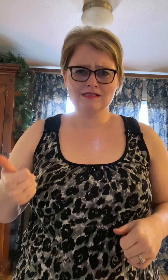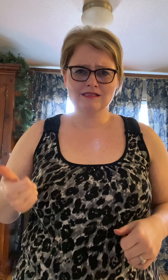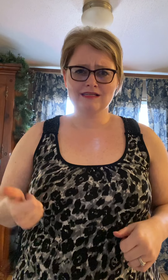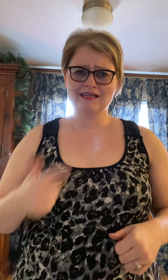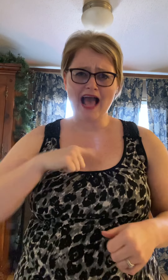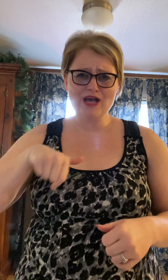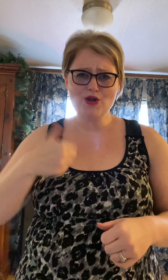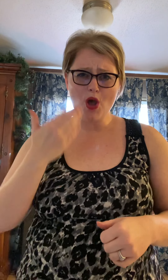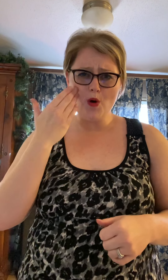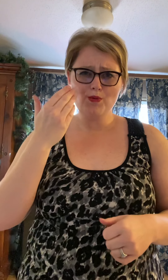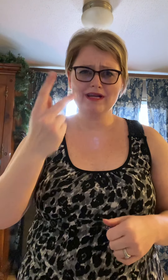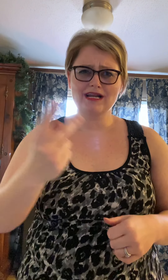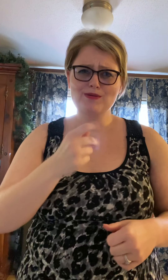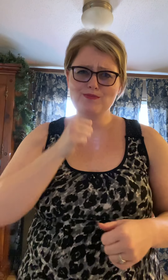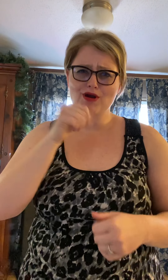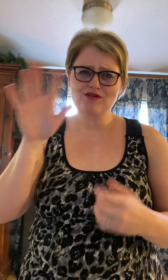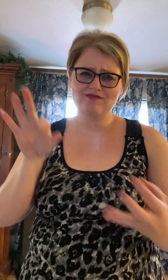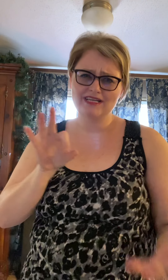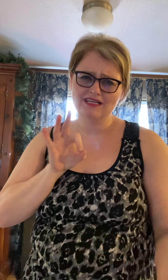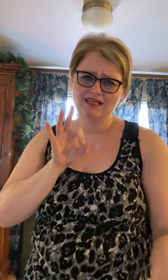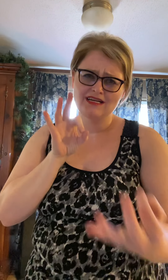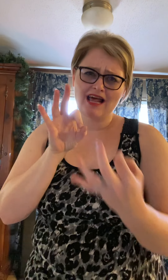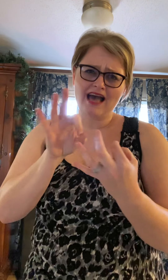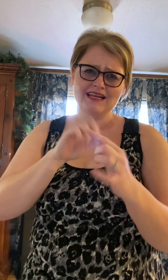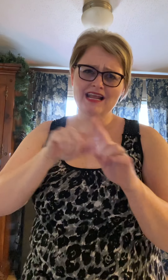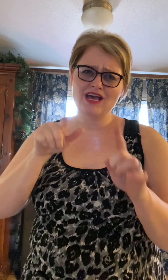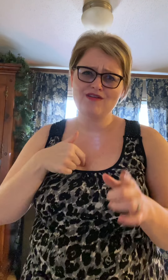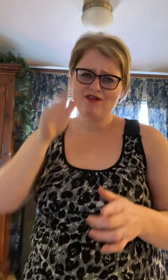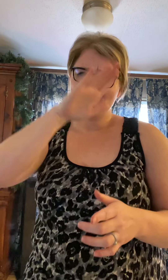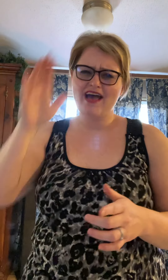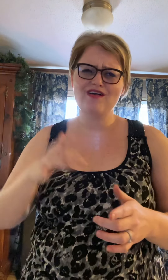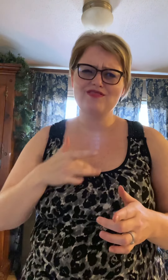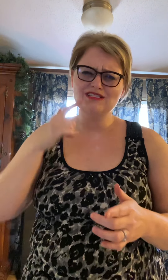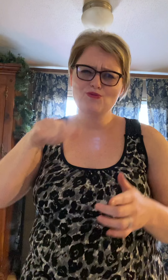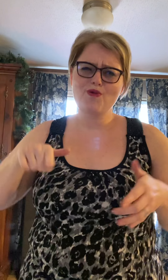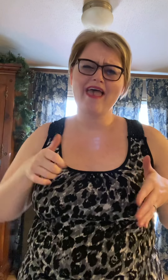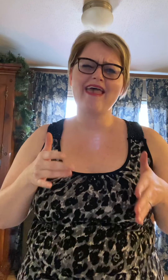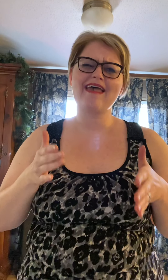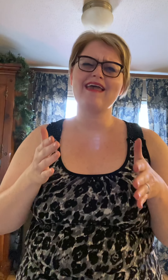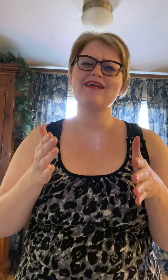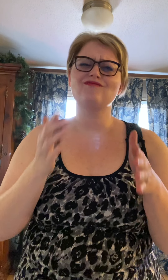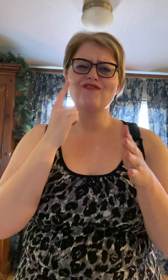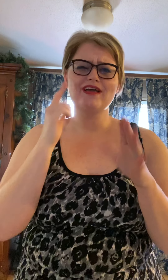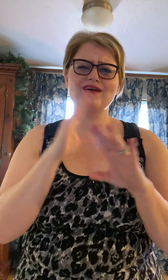And I know we weren't perfect But I've never felt this way For no